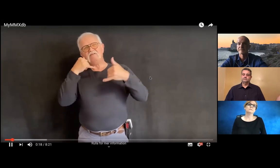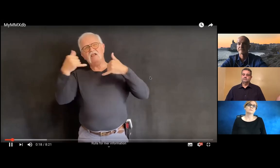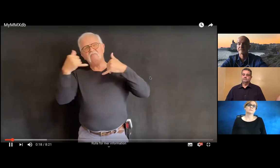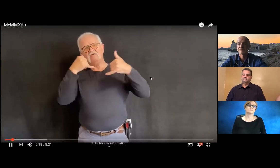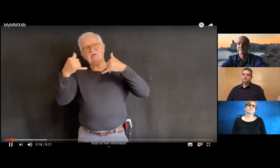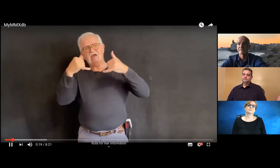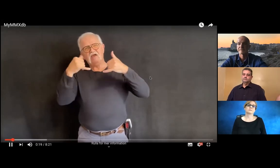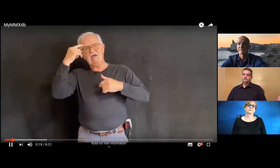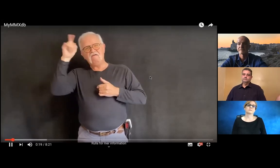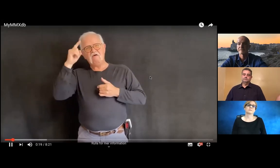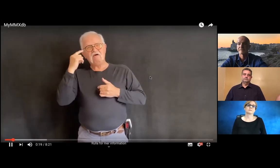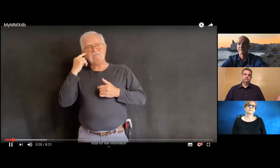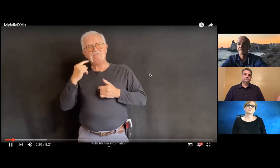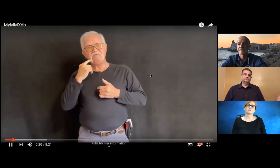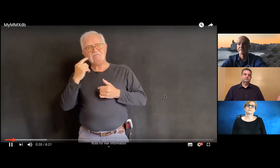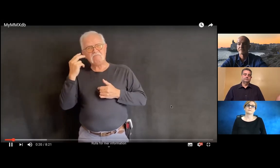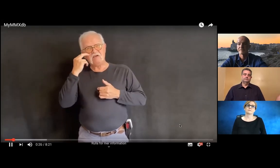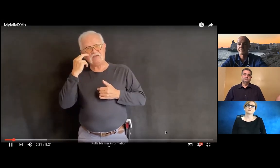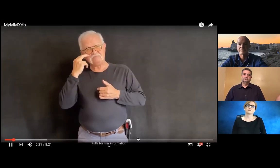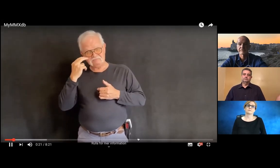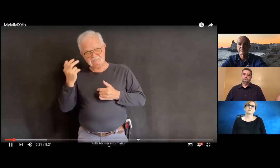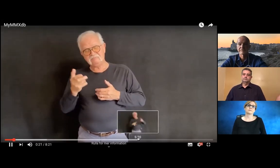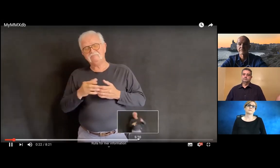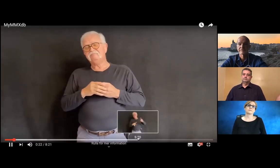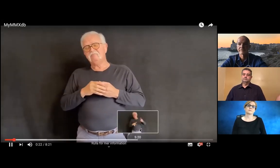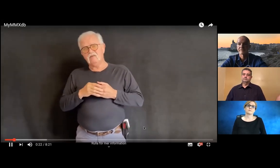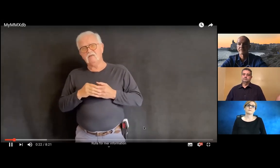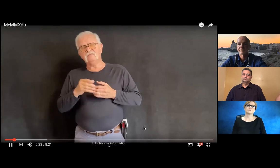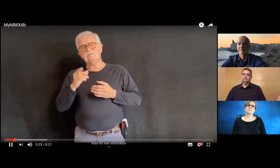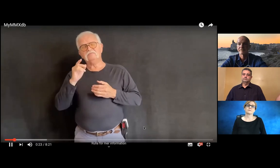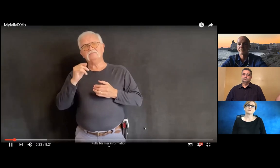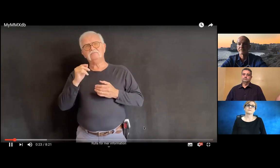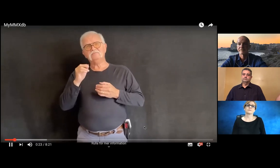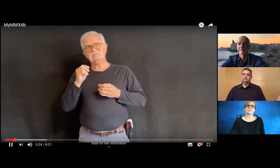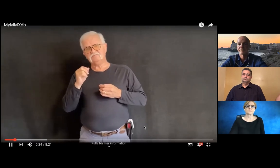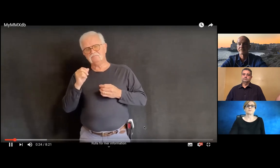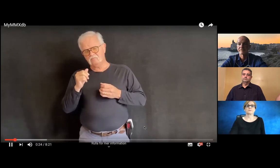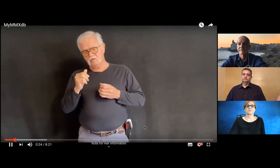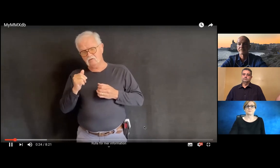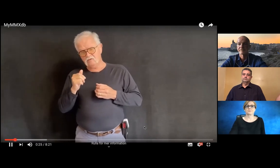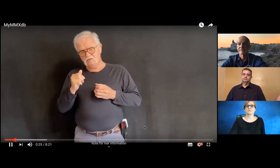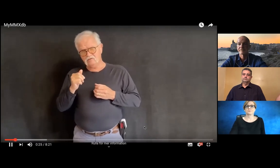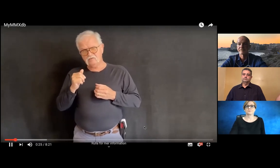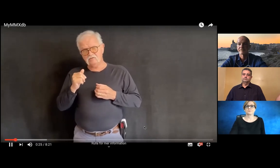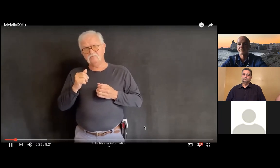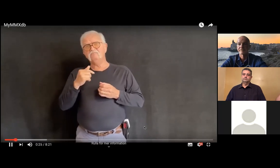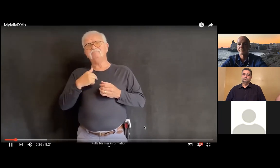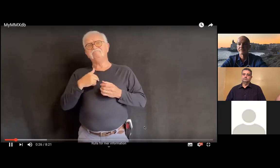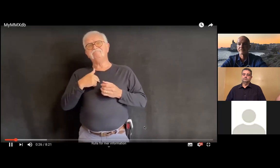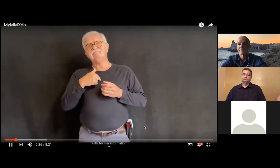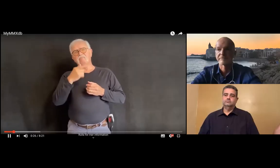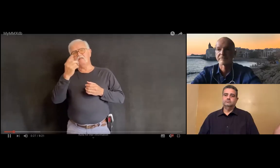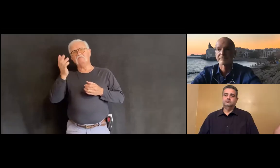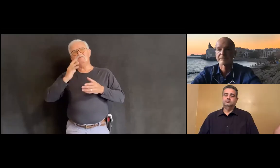I've had a number of discussions around how deaf blind people could